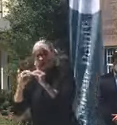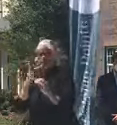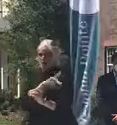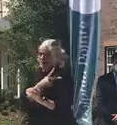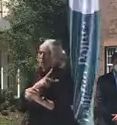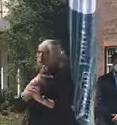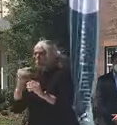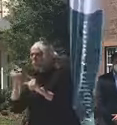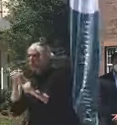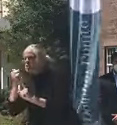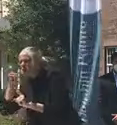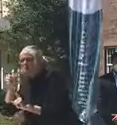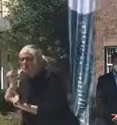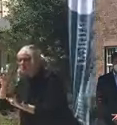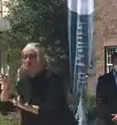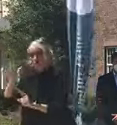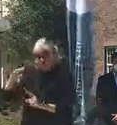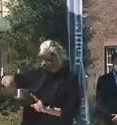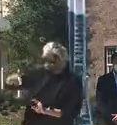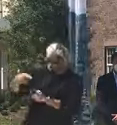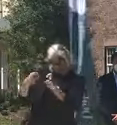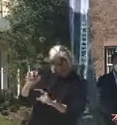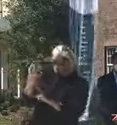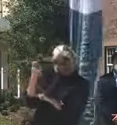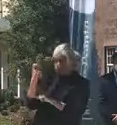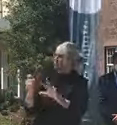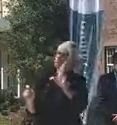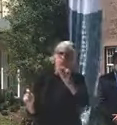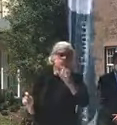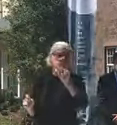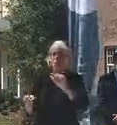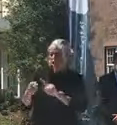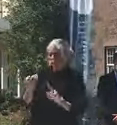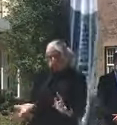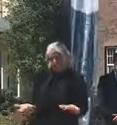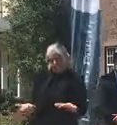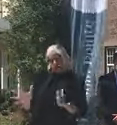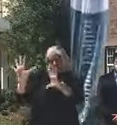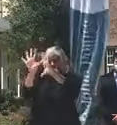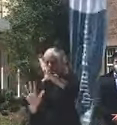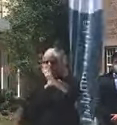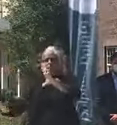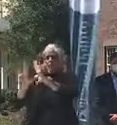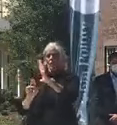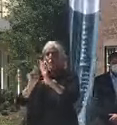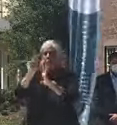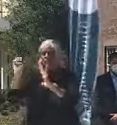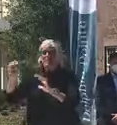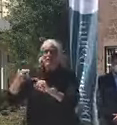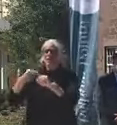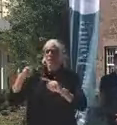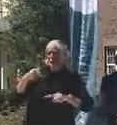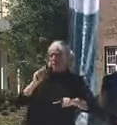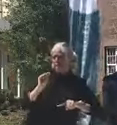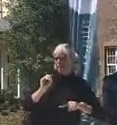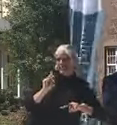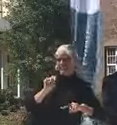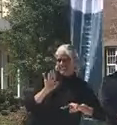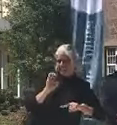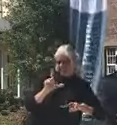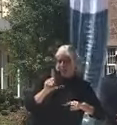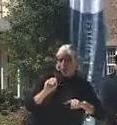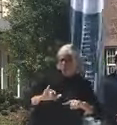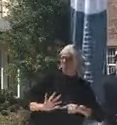from Jacksonville. This is the whole region. And actually, they've had people as far from Monticello, Florida, that have been here. So